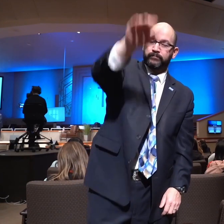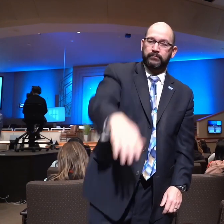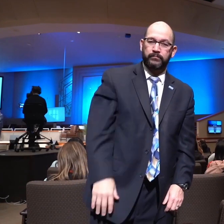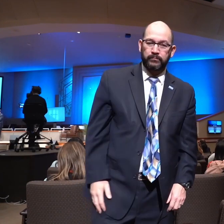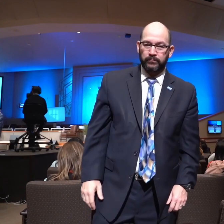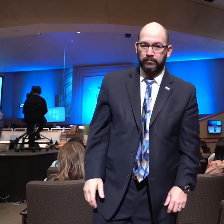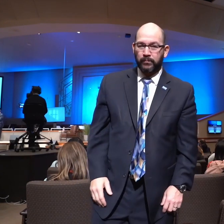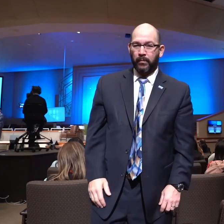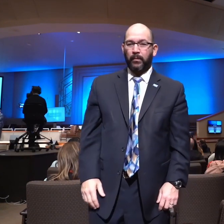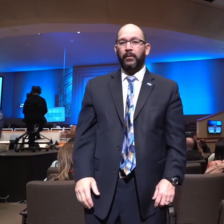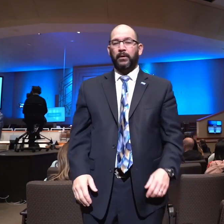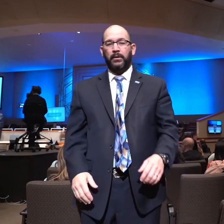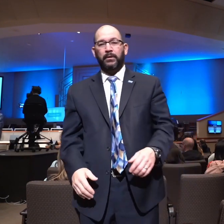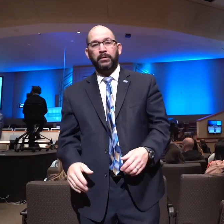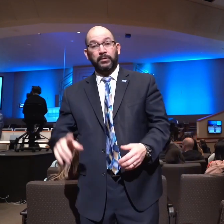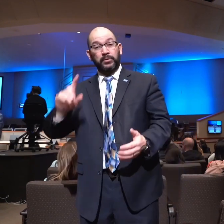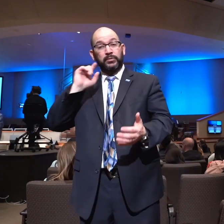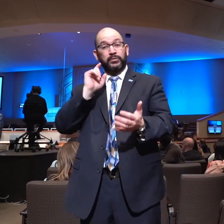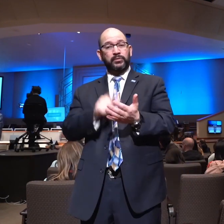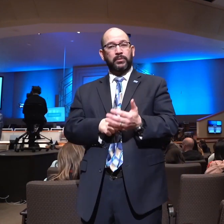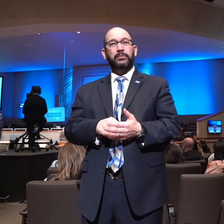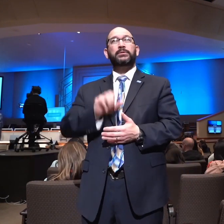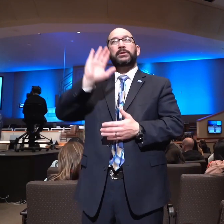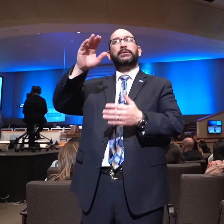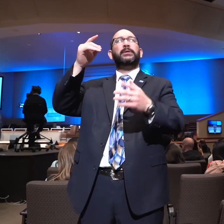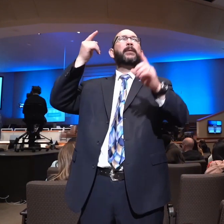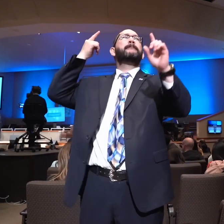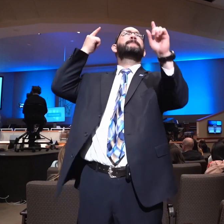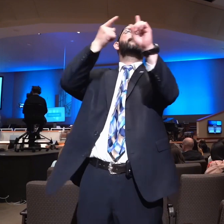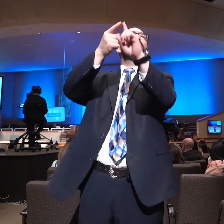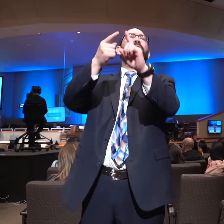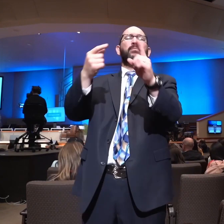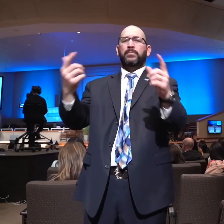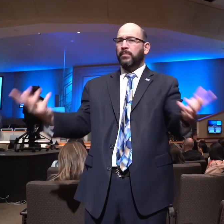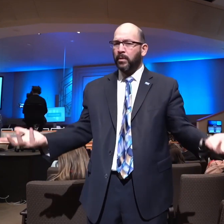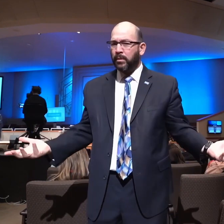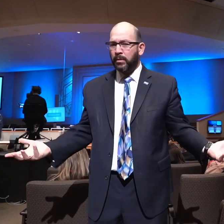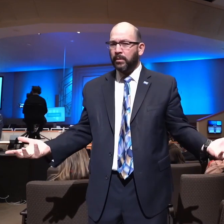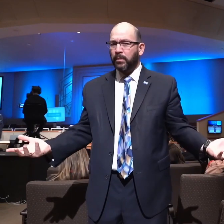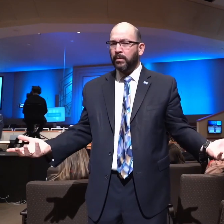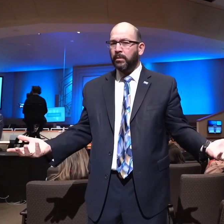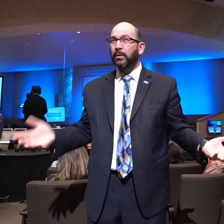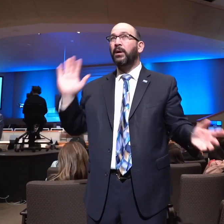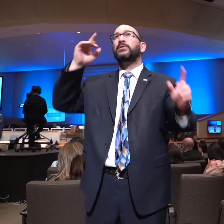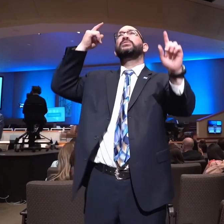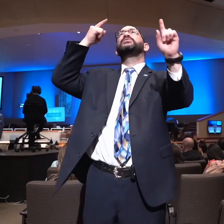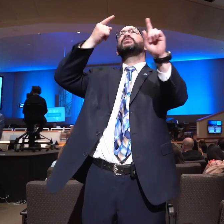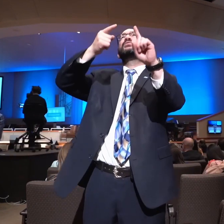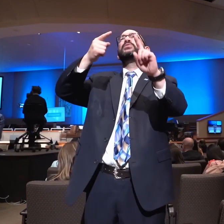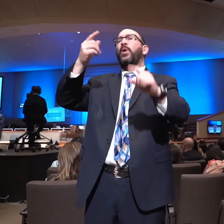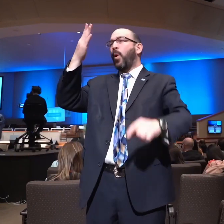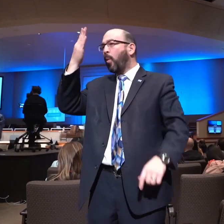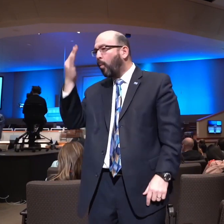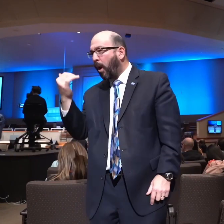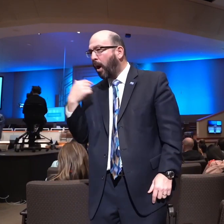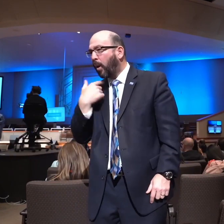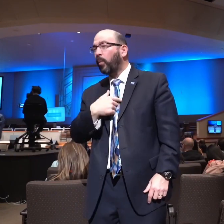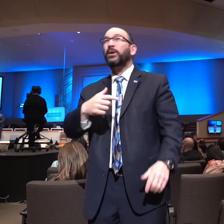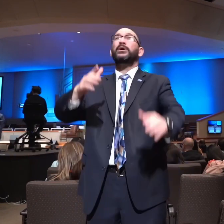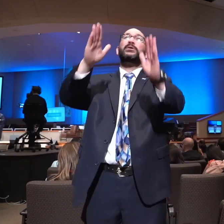purpose of God in all of this. What is the purpose of God in all of this? Why do we want to have quiet